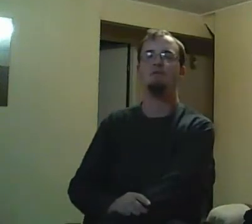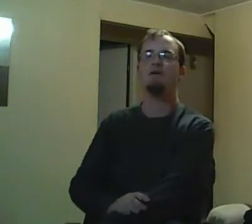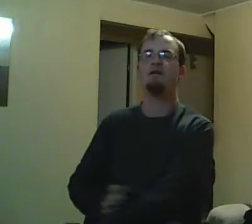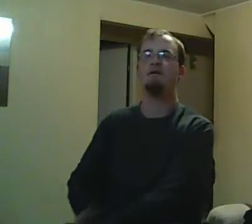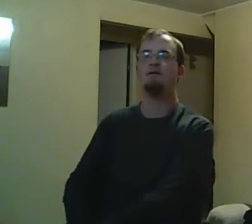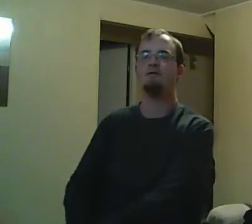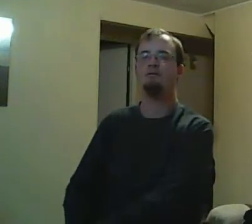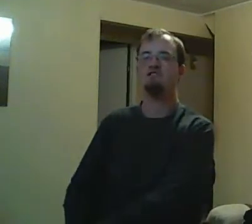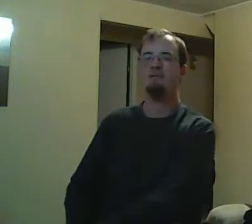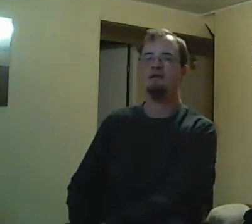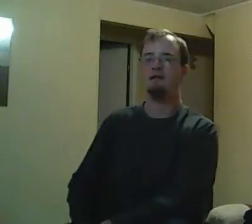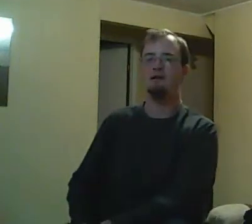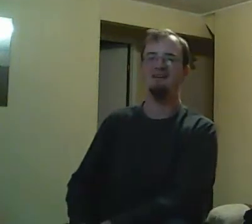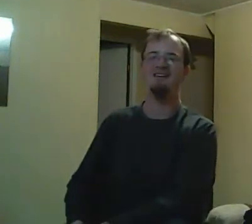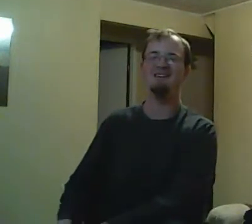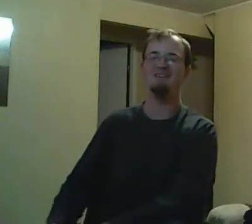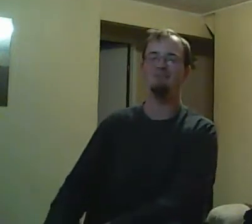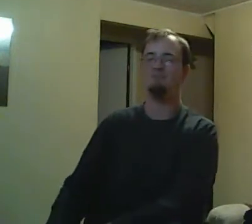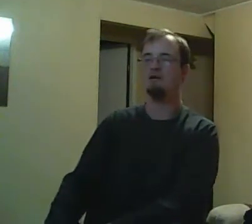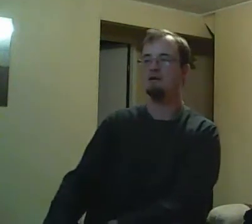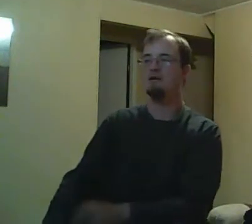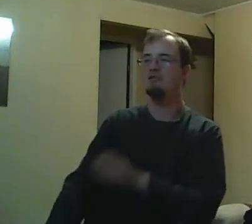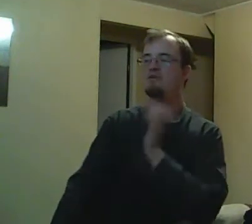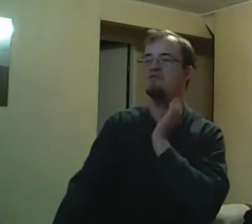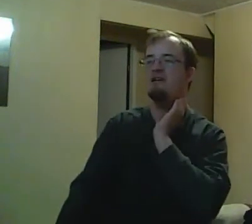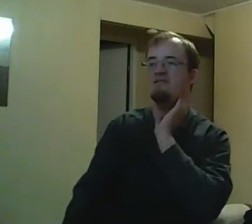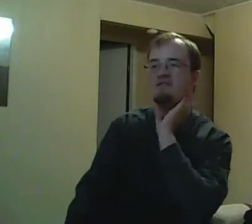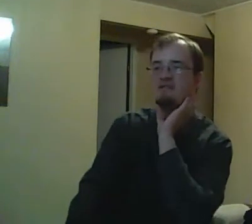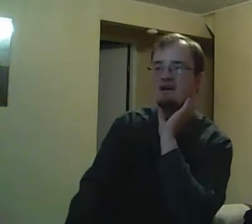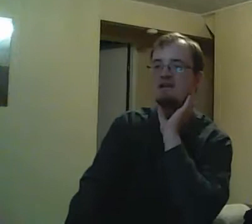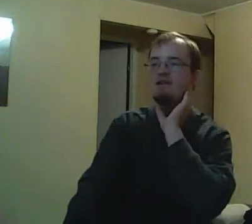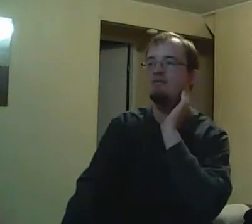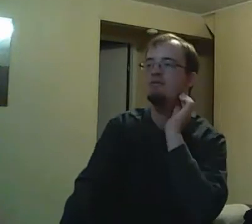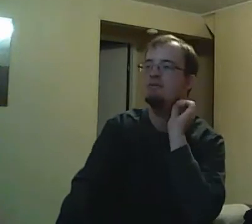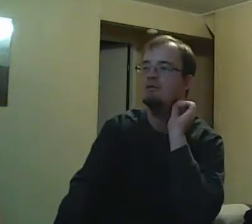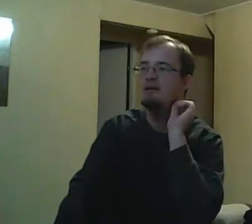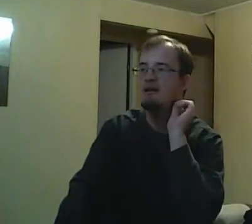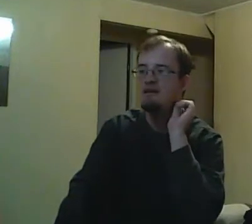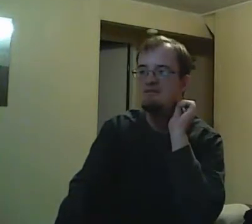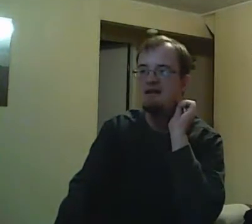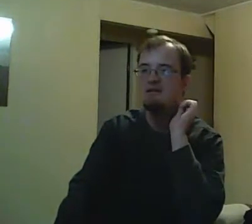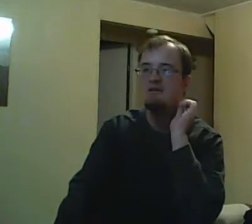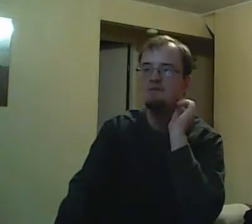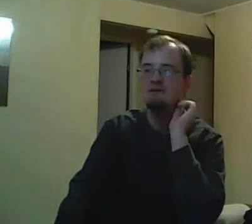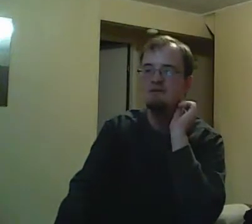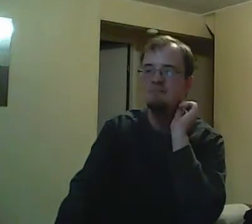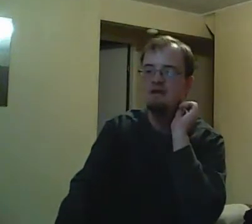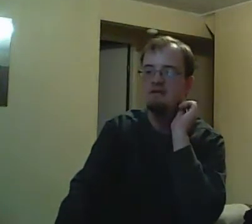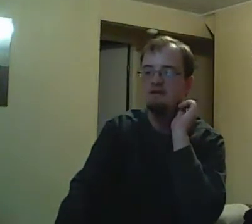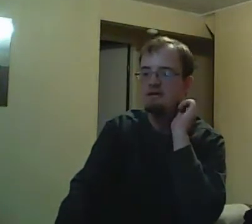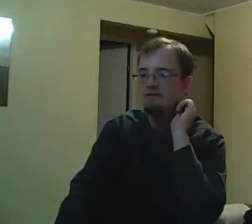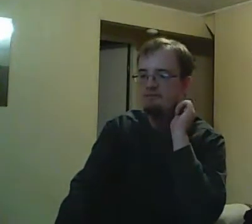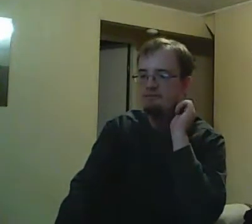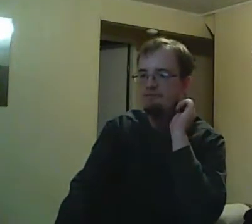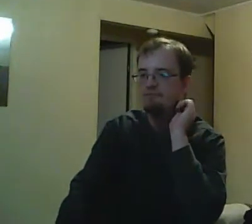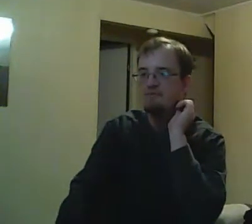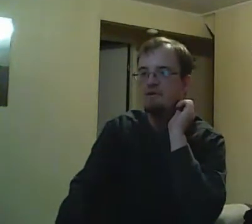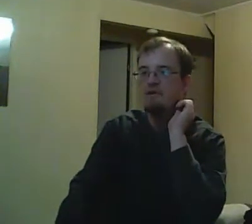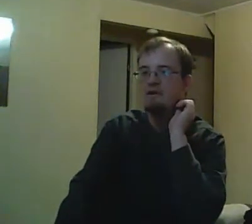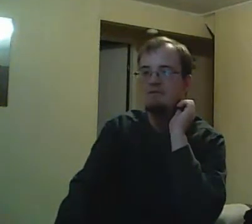didn't. Your son's a school shooter. Yeah, but he didn't do enough. The school didn't do enough. Your son is a school shooter. He